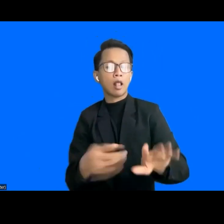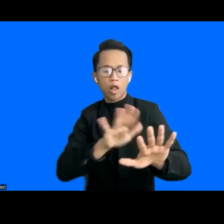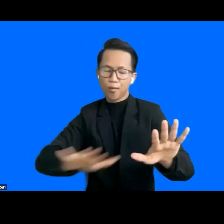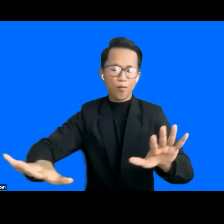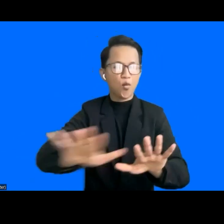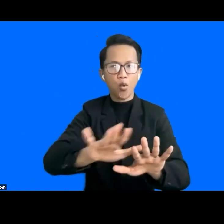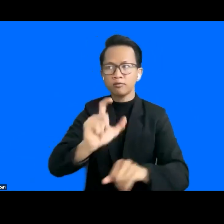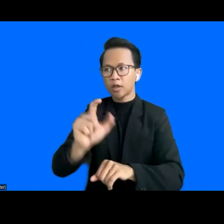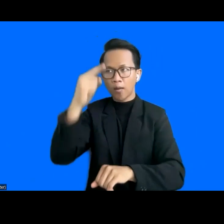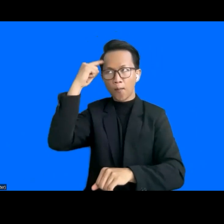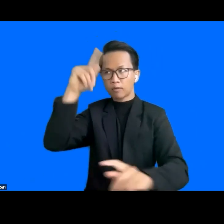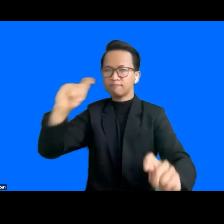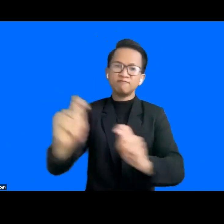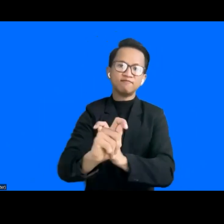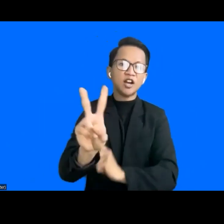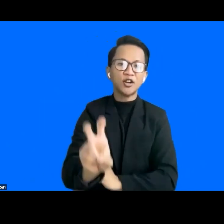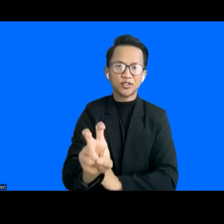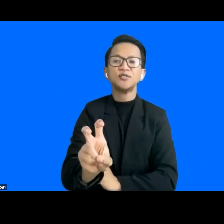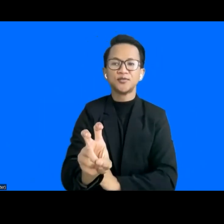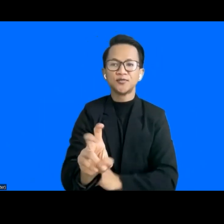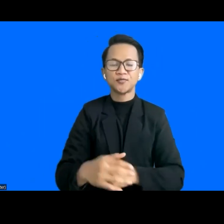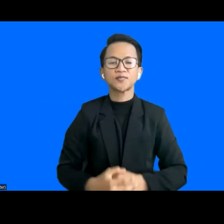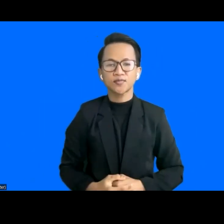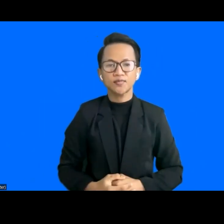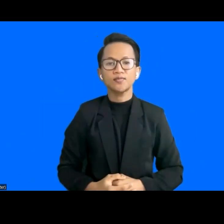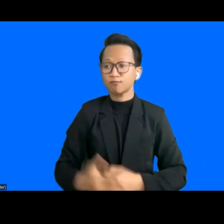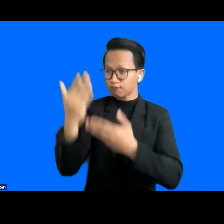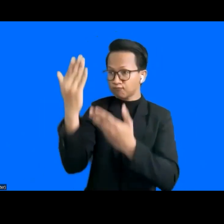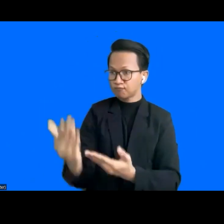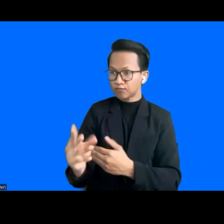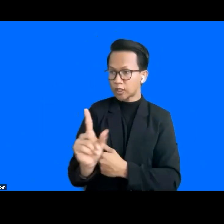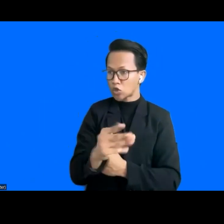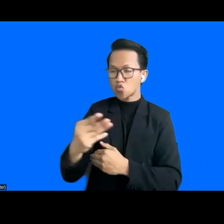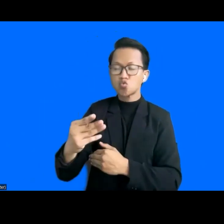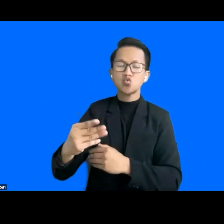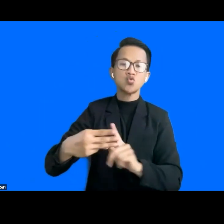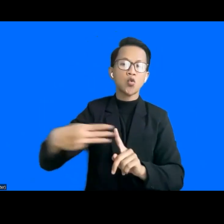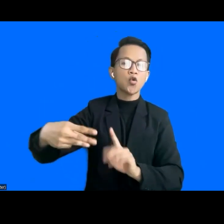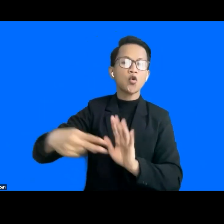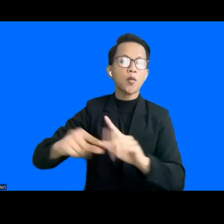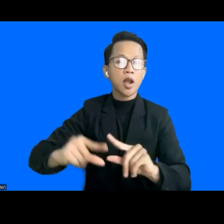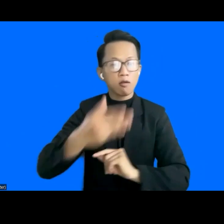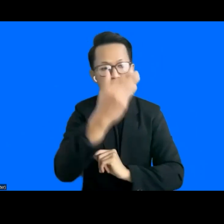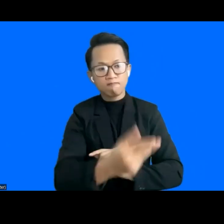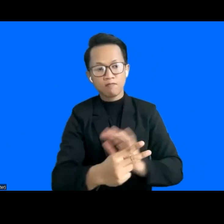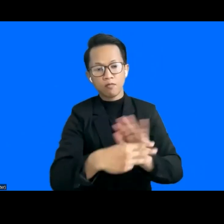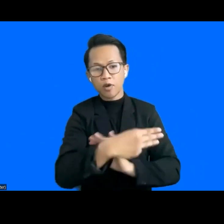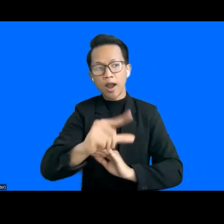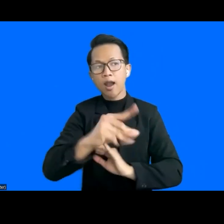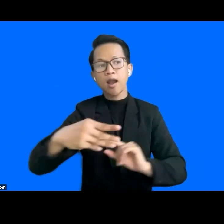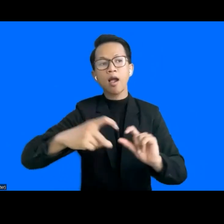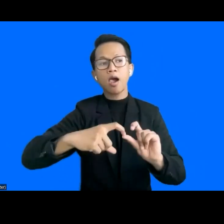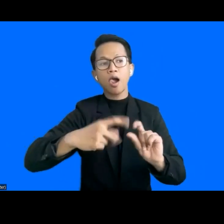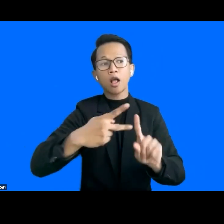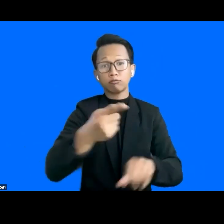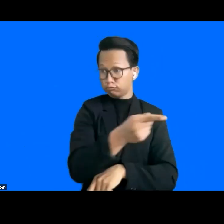maybe to save the time, Rubina and Nilesh, I would like to address these same questions to you because